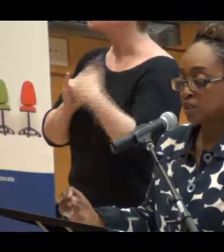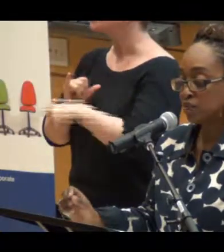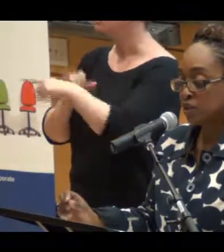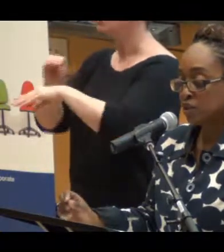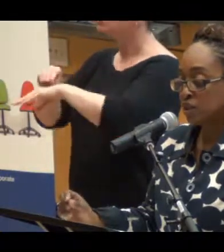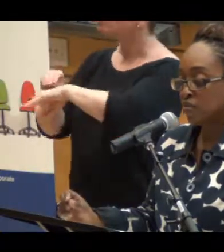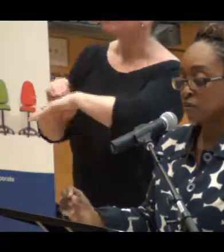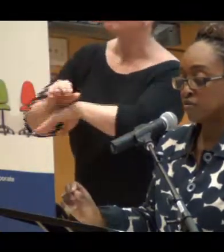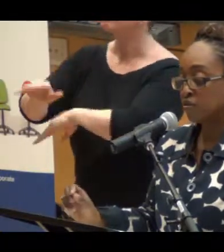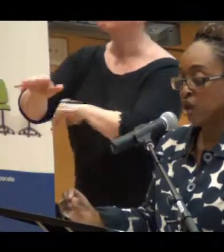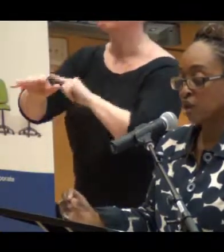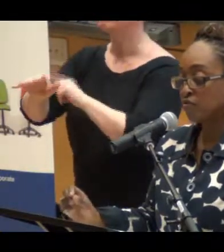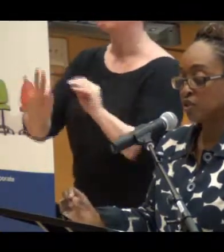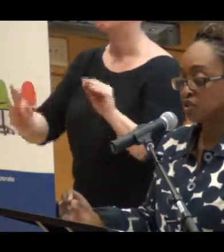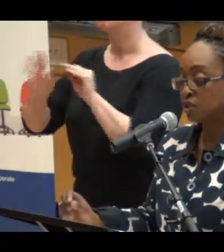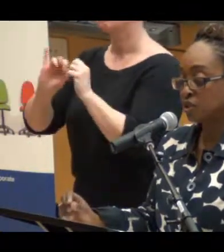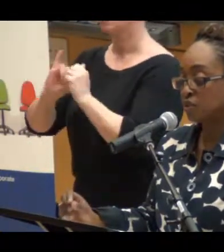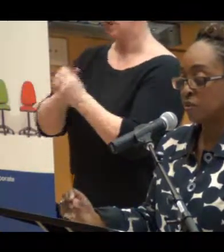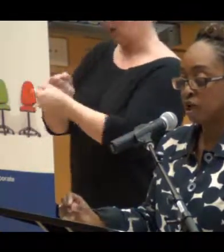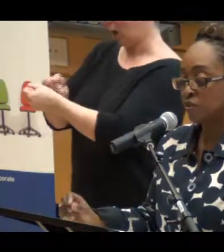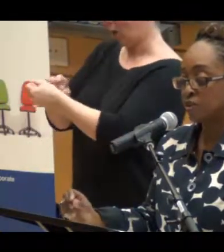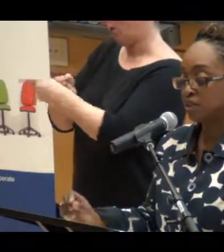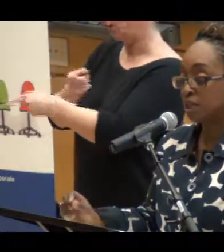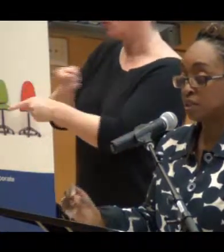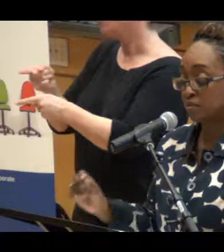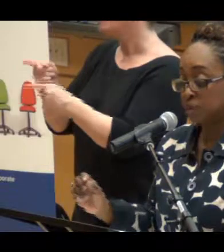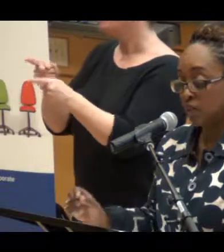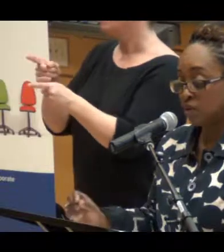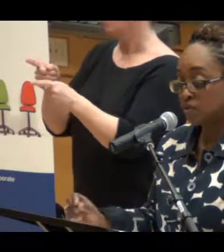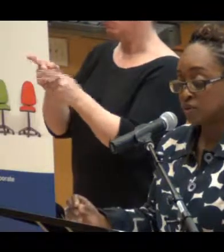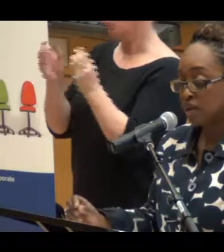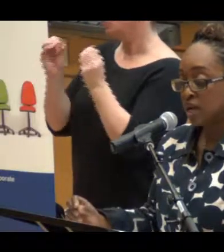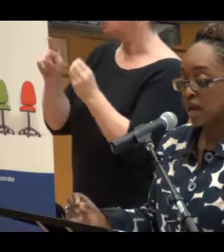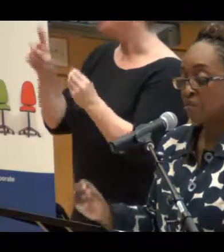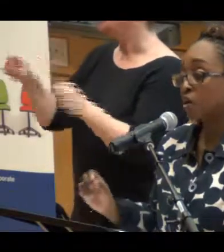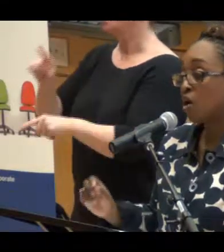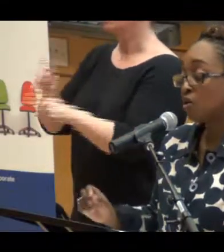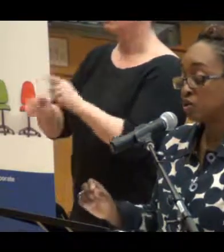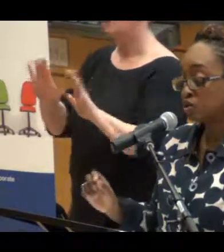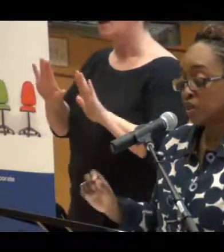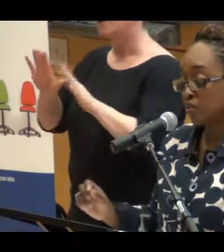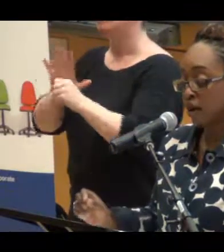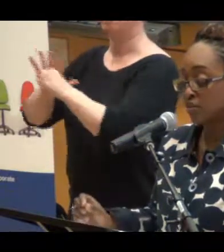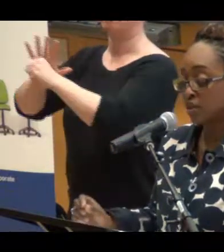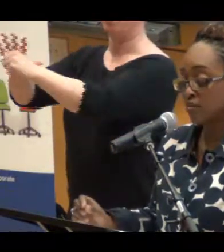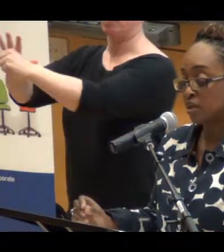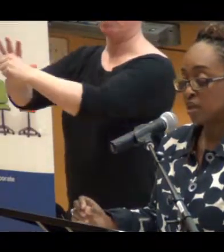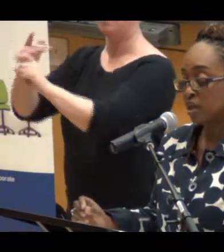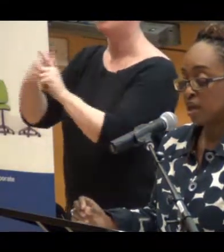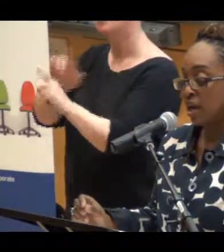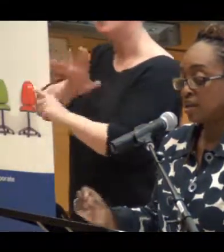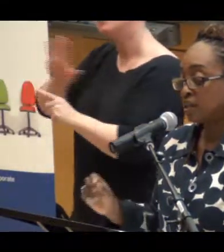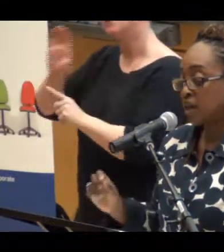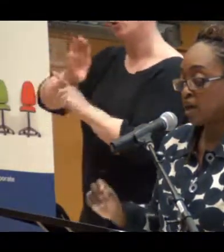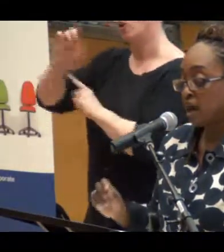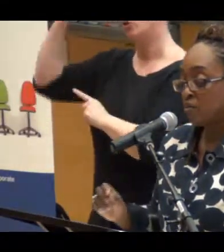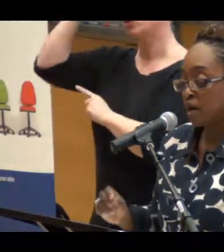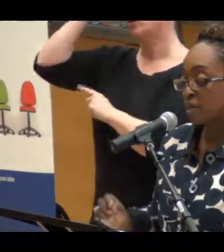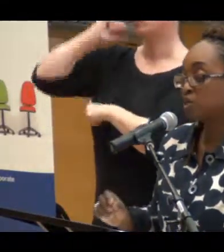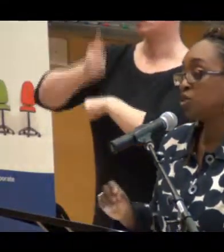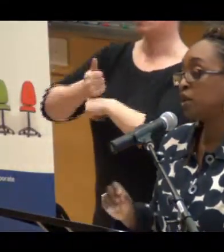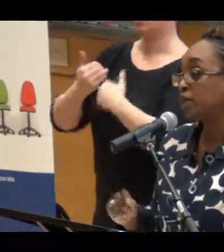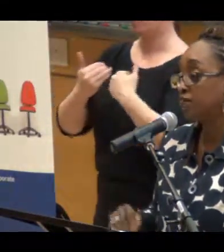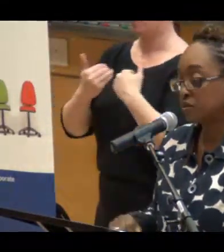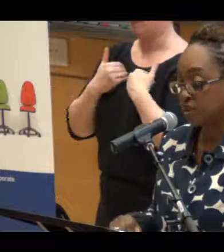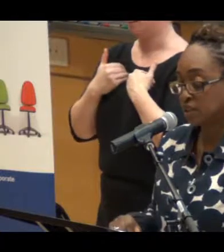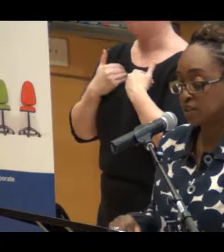we must support them with a variety of tools that will help them assess themselves and the culture around them and decide how